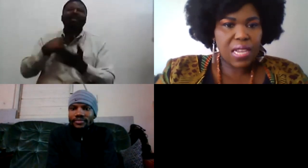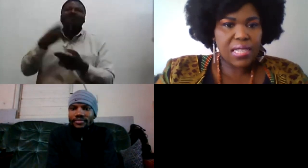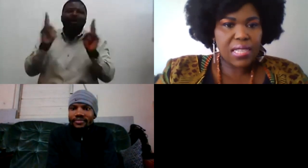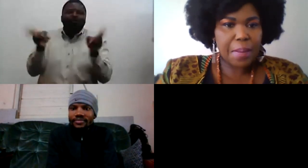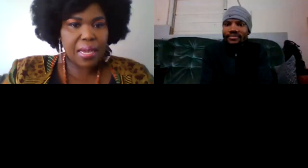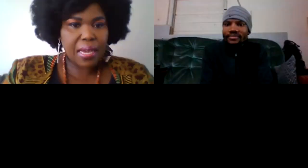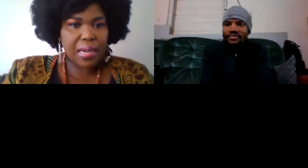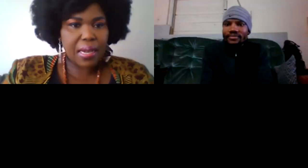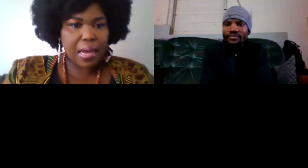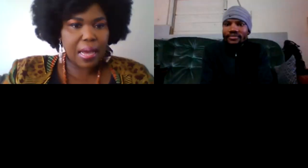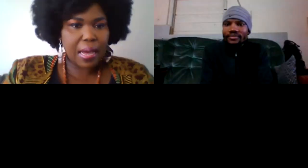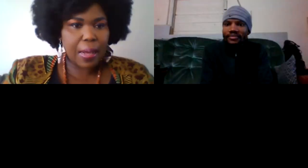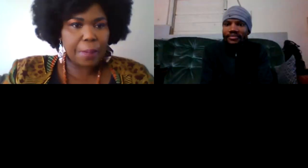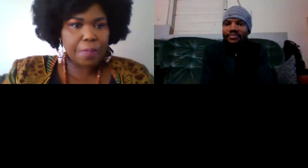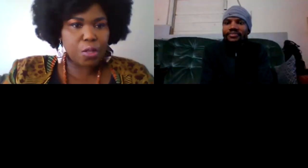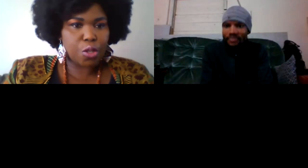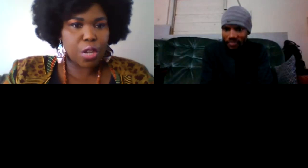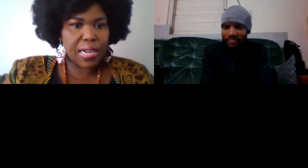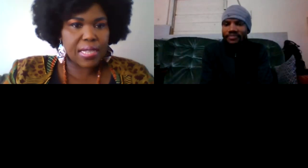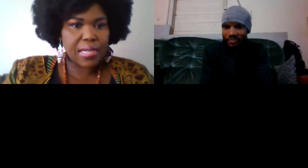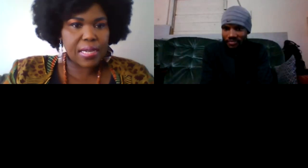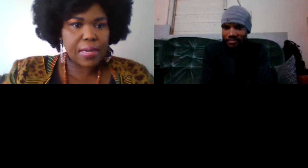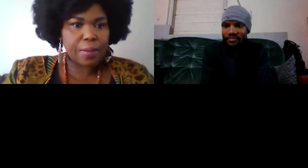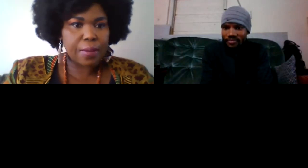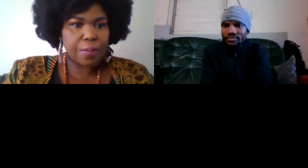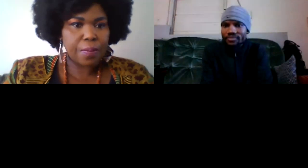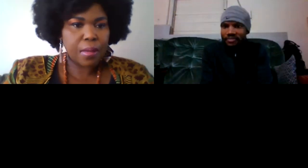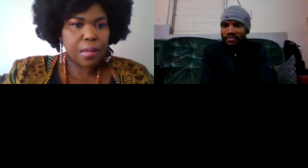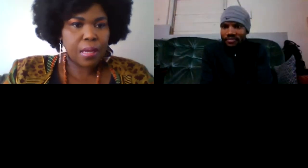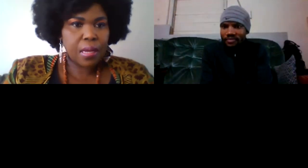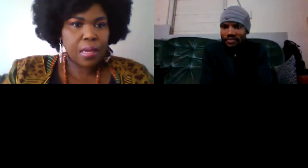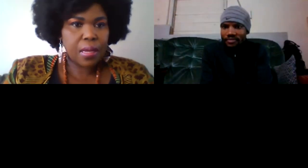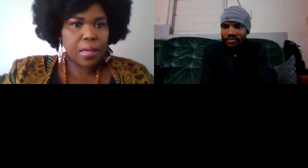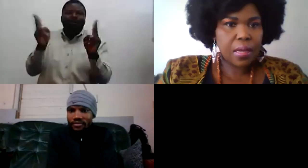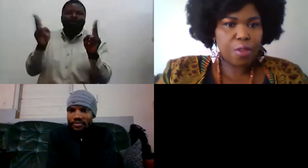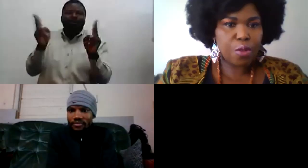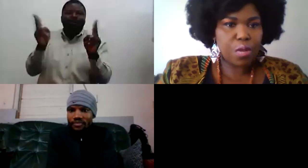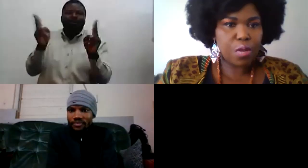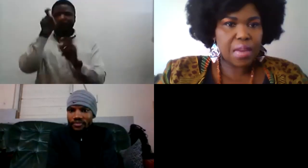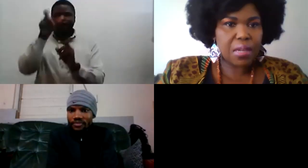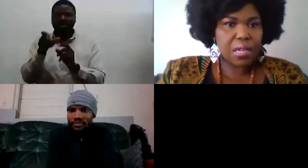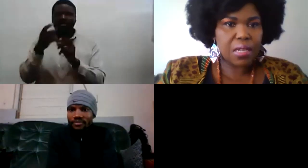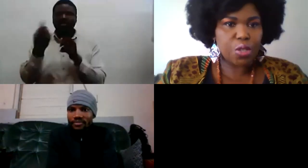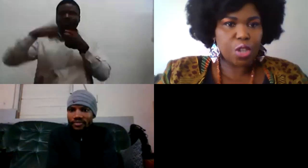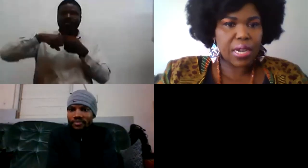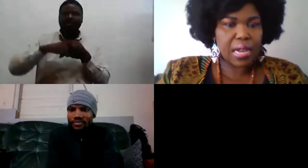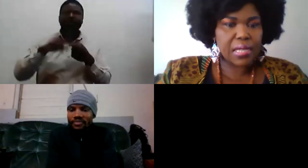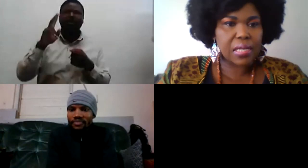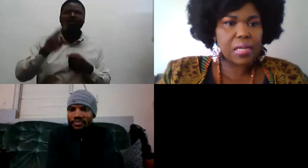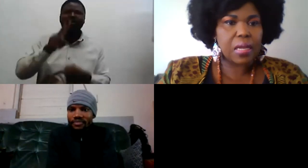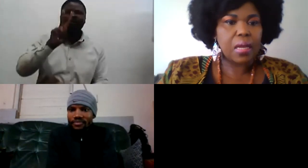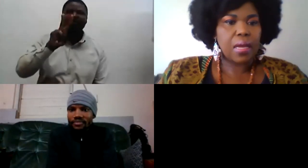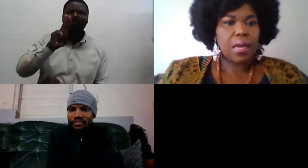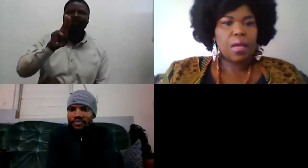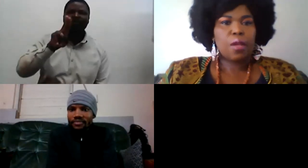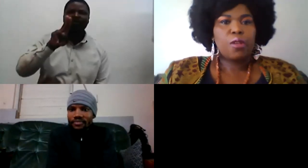actually is coming in um to join us yeah viokul is coming in to join us